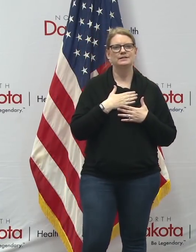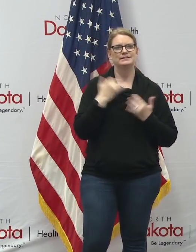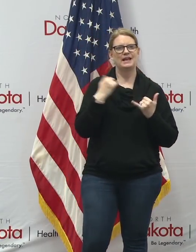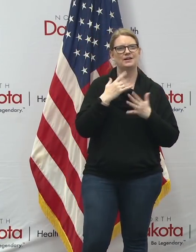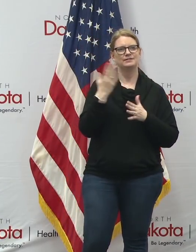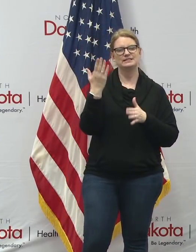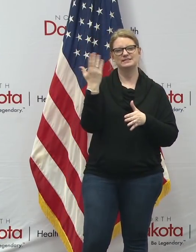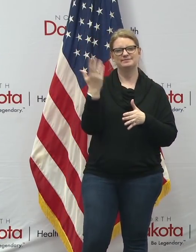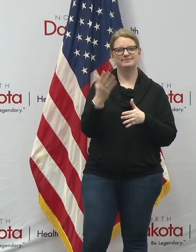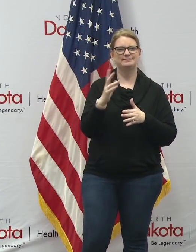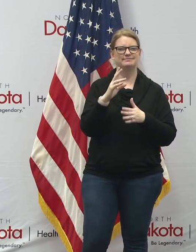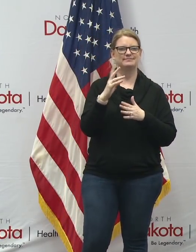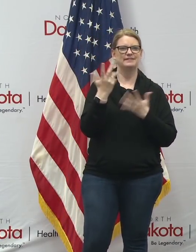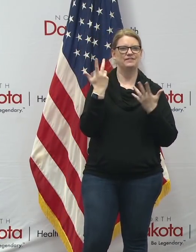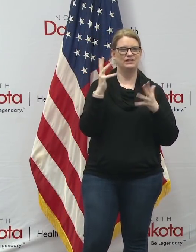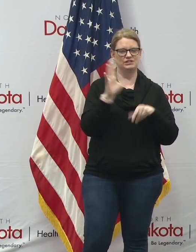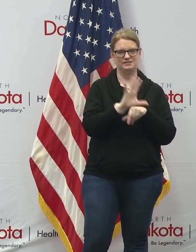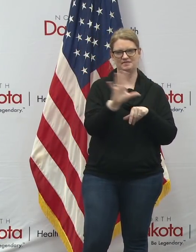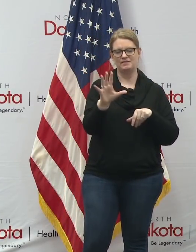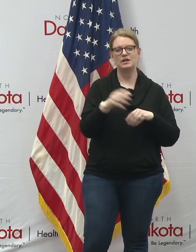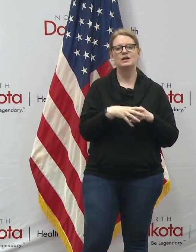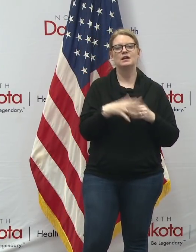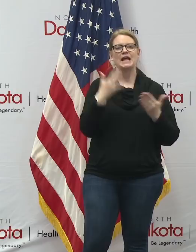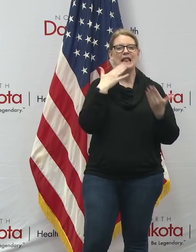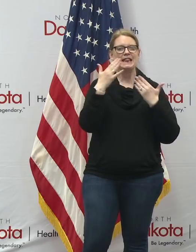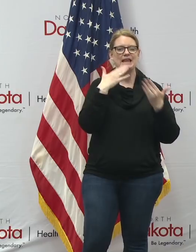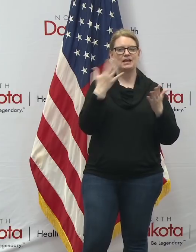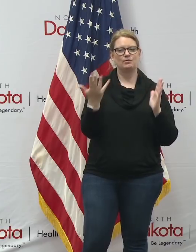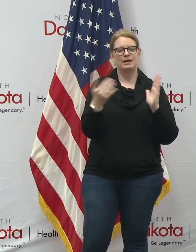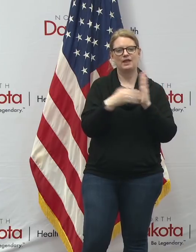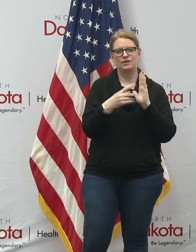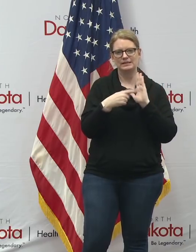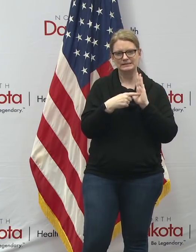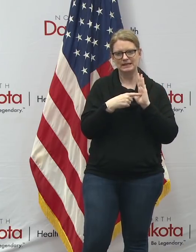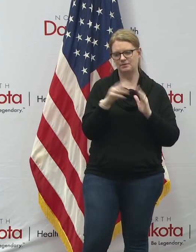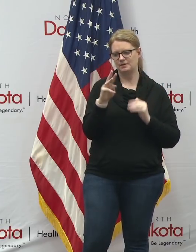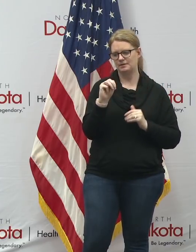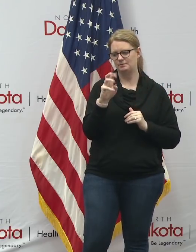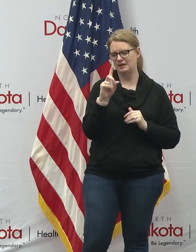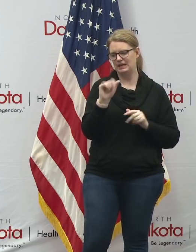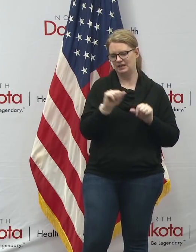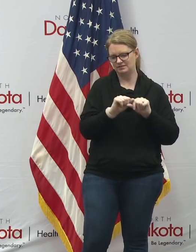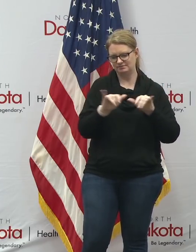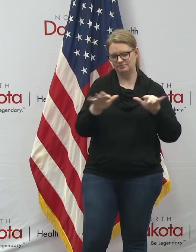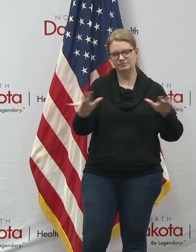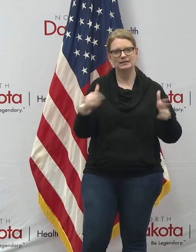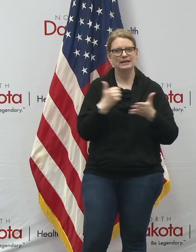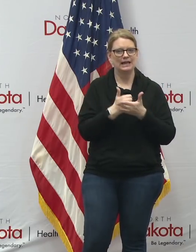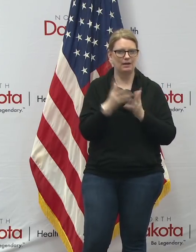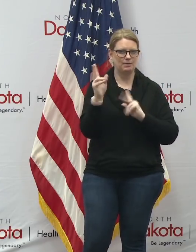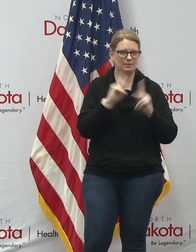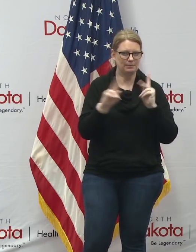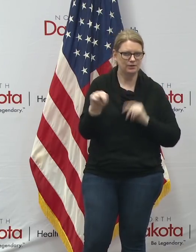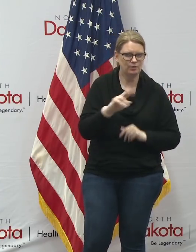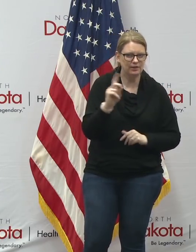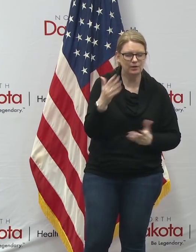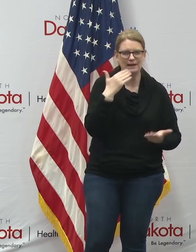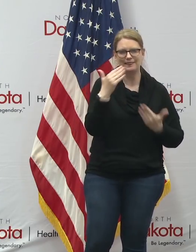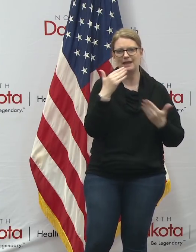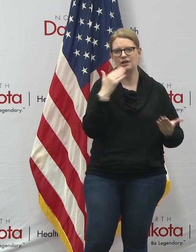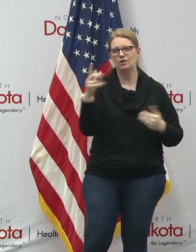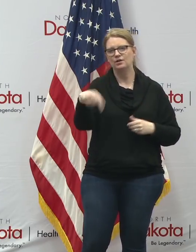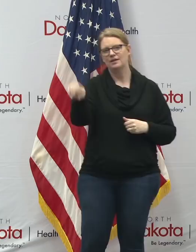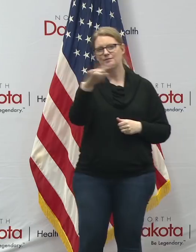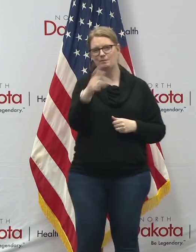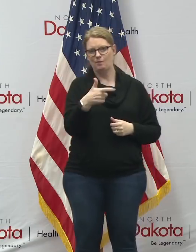we're gonna close out uh i want to say again thanks uh another example of media getting the word out helping citizens in north dakota so thank you for that thanks for